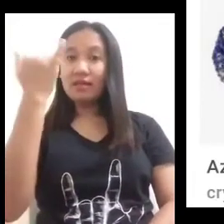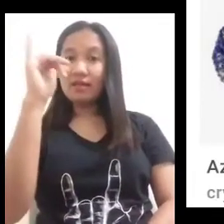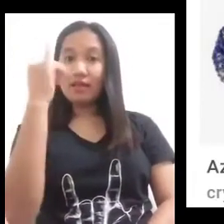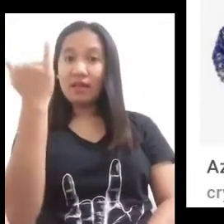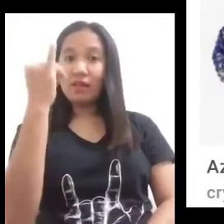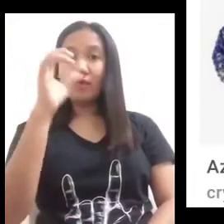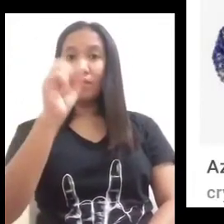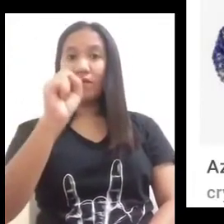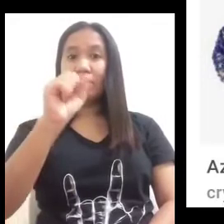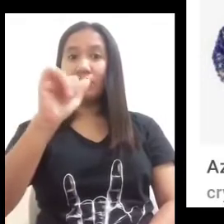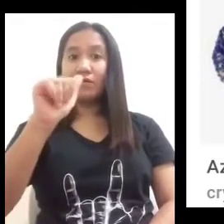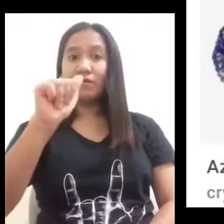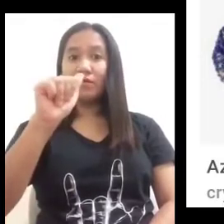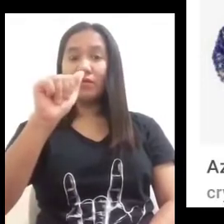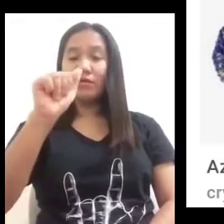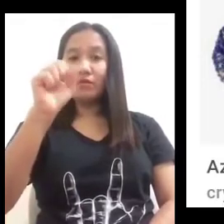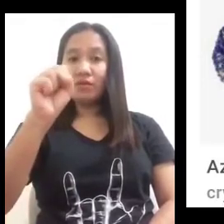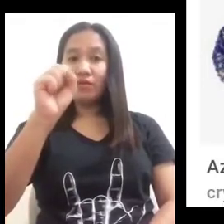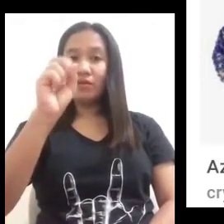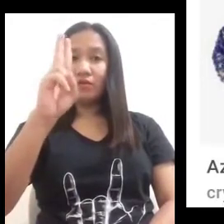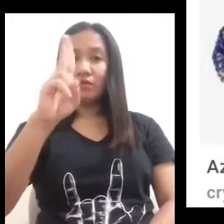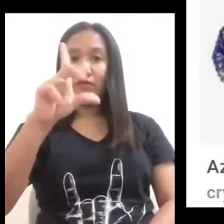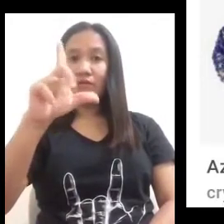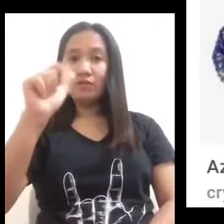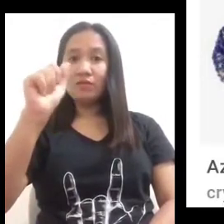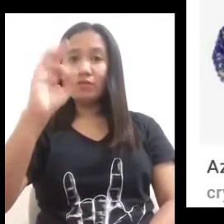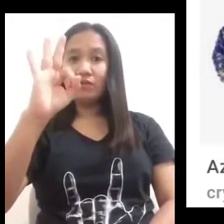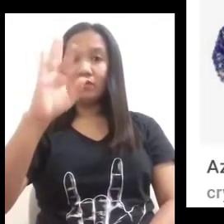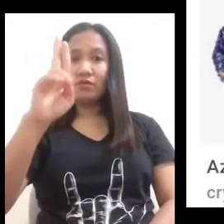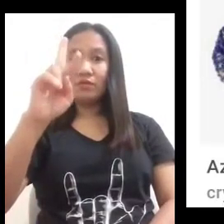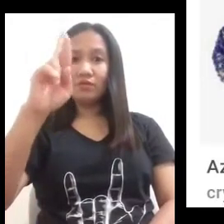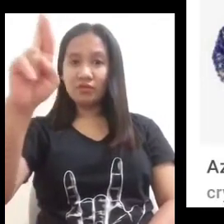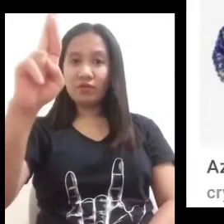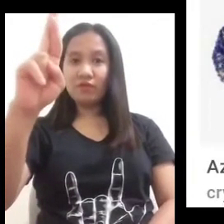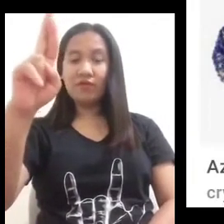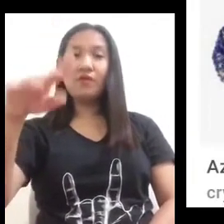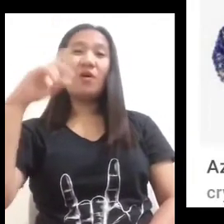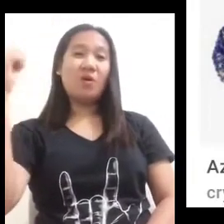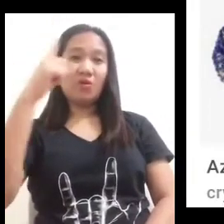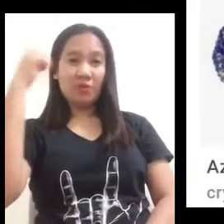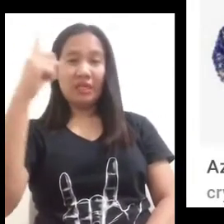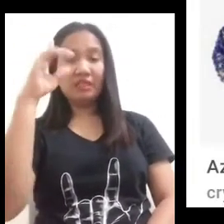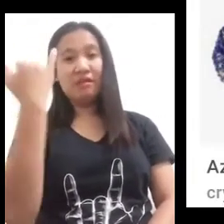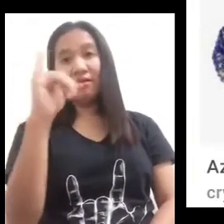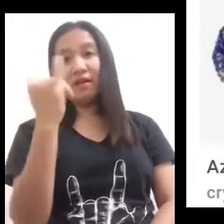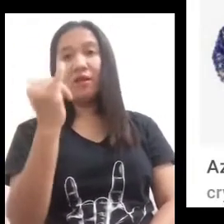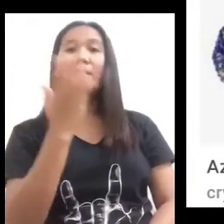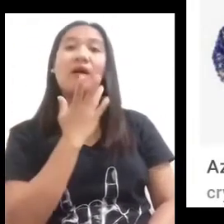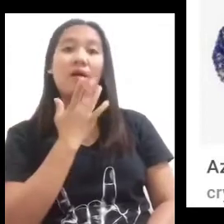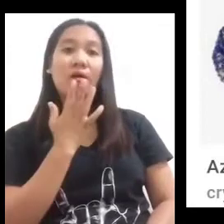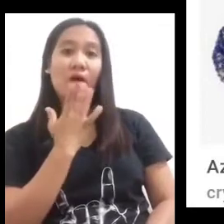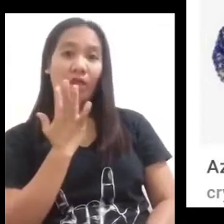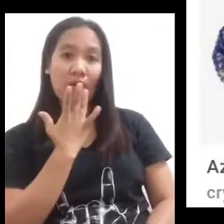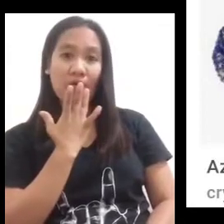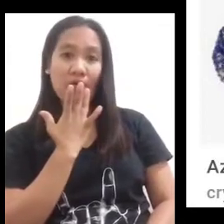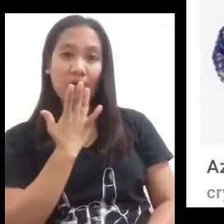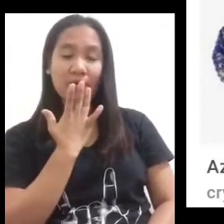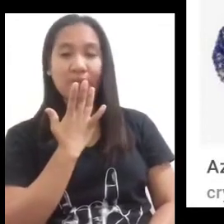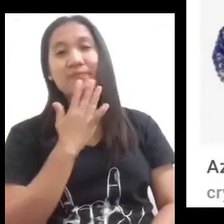deep blue the other one is sulfur it's always yellow in color that's